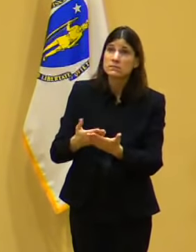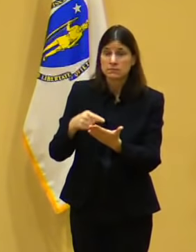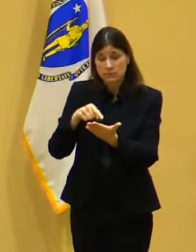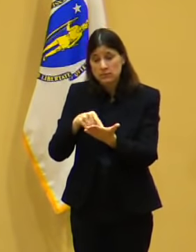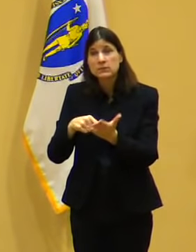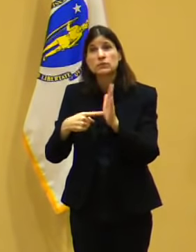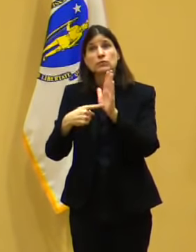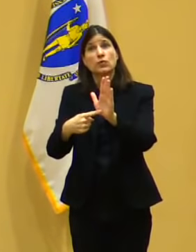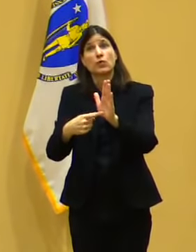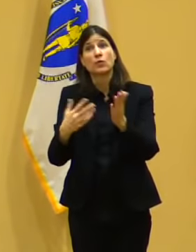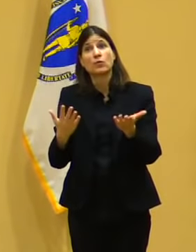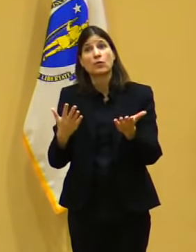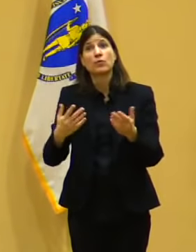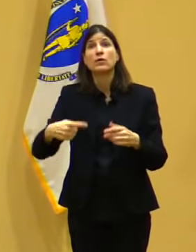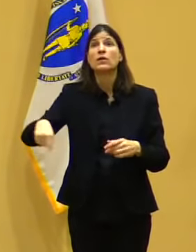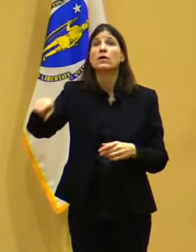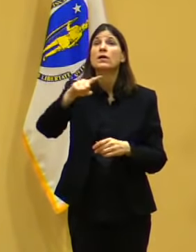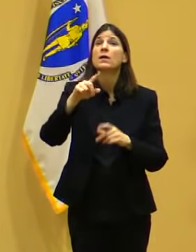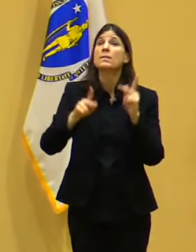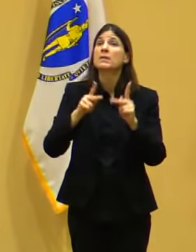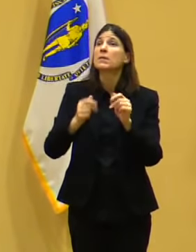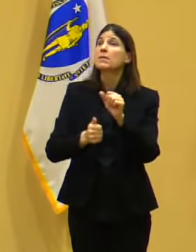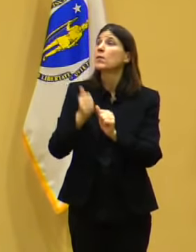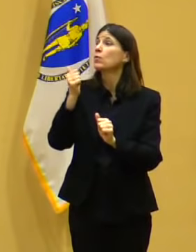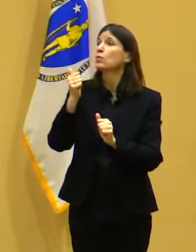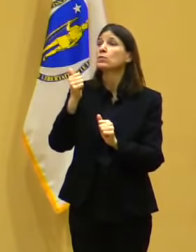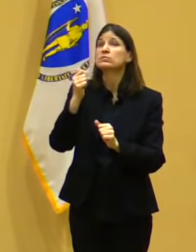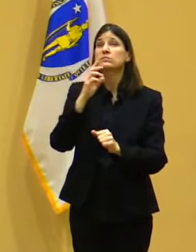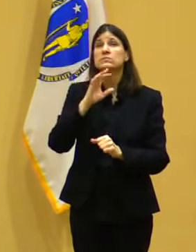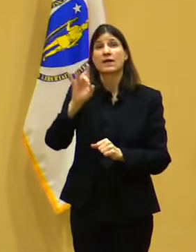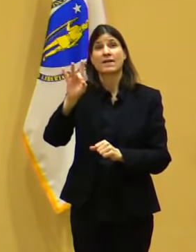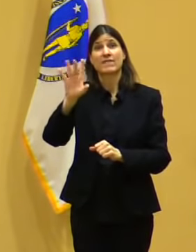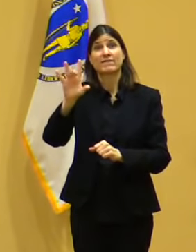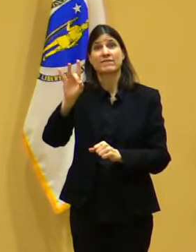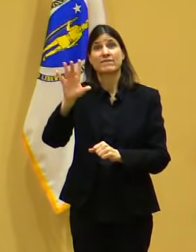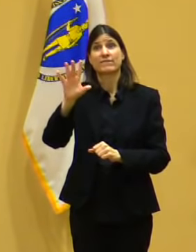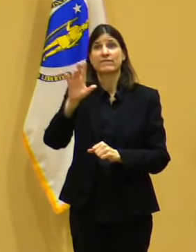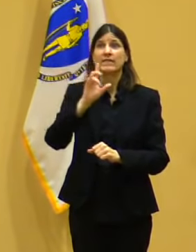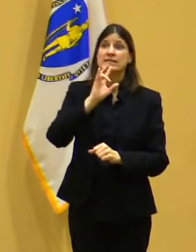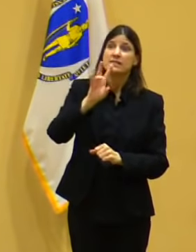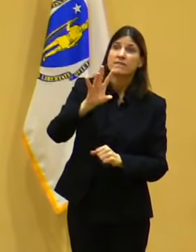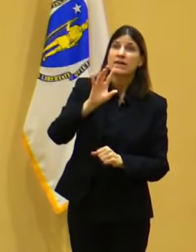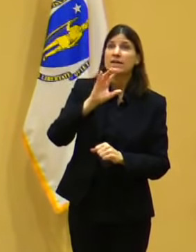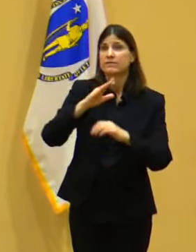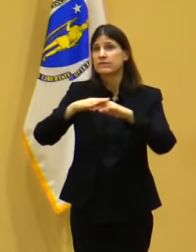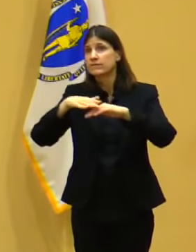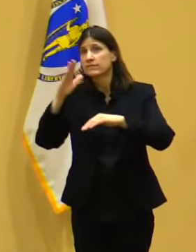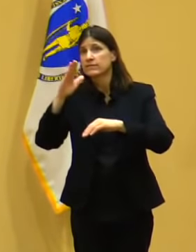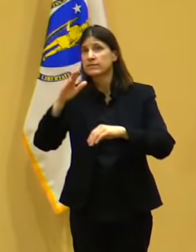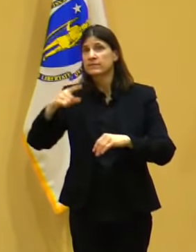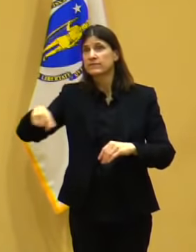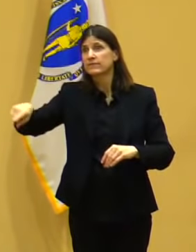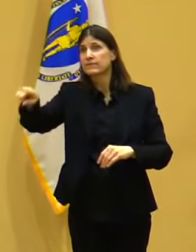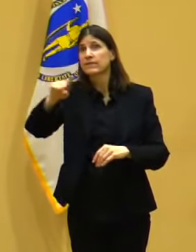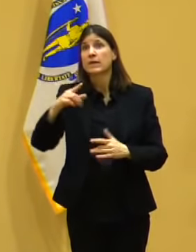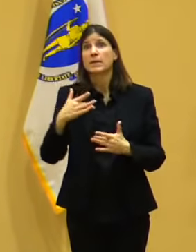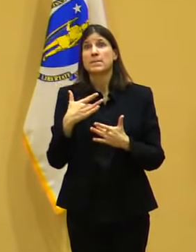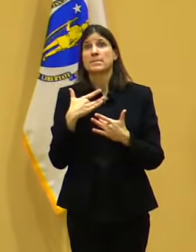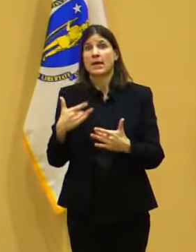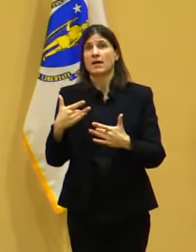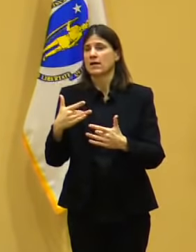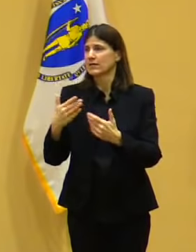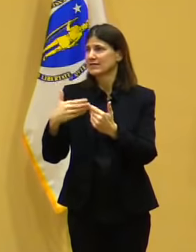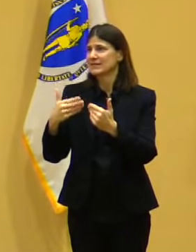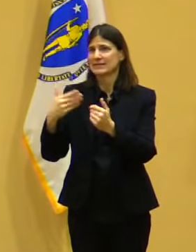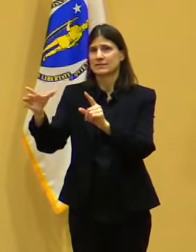those communities are far more likely to lose their life and get hospitalized as a result